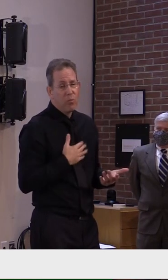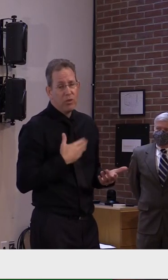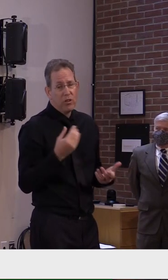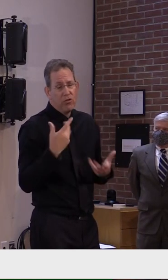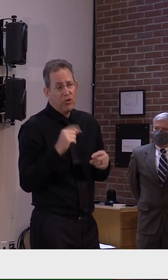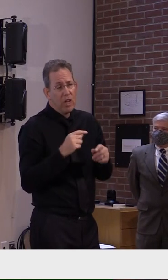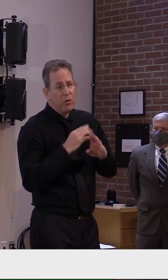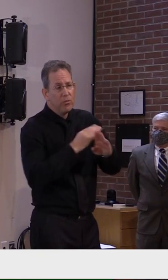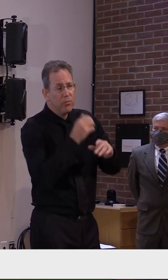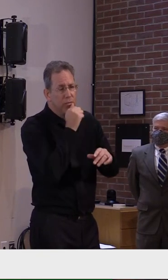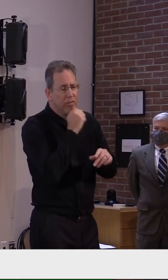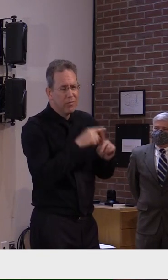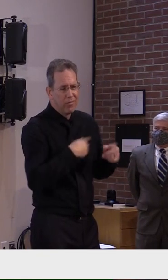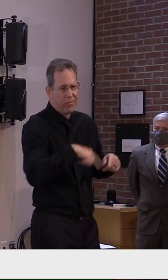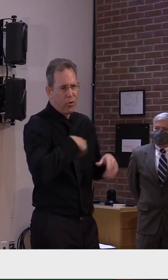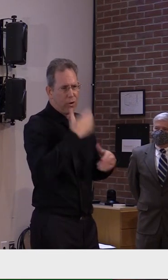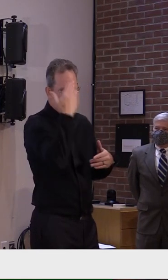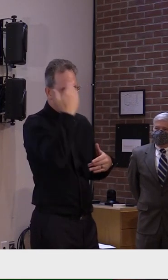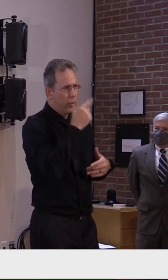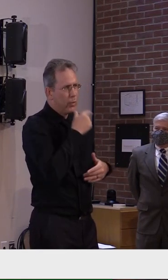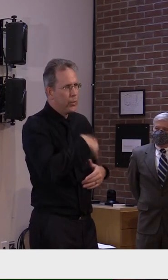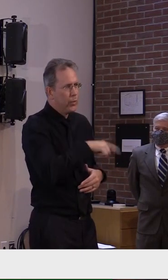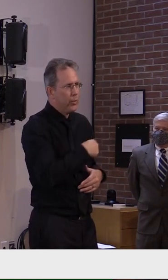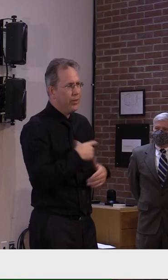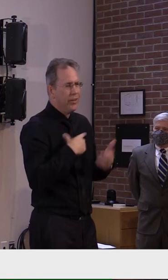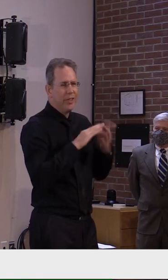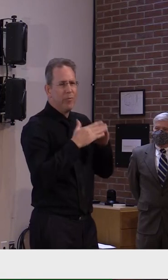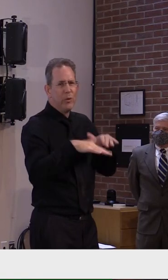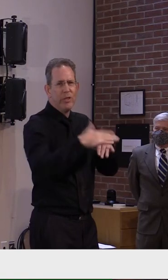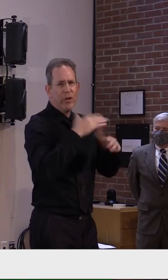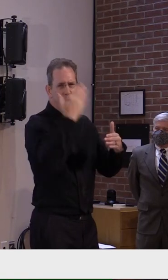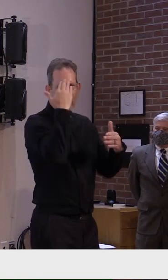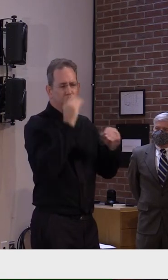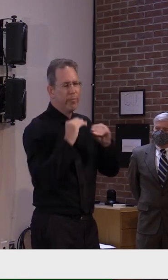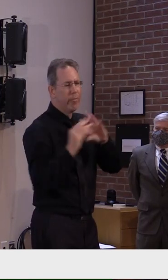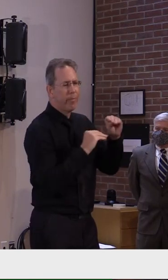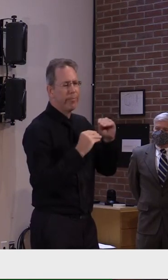in a small community, everybody knows. Understood. I question.